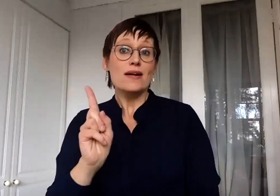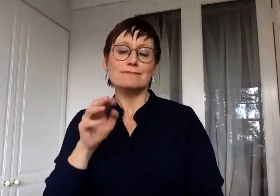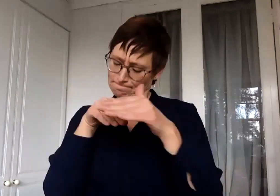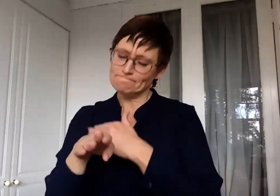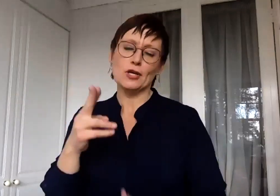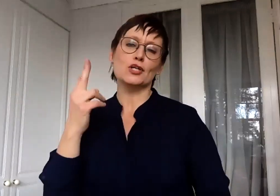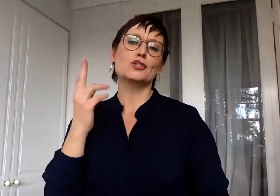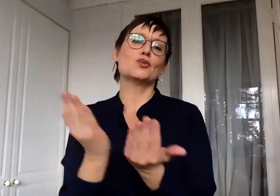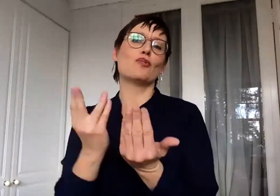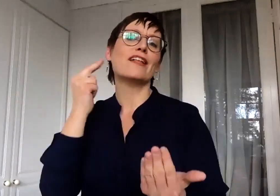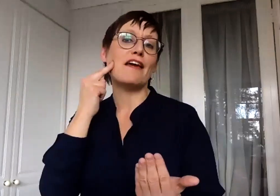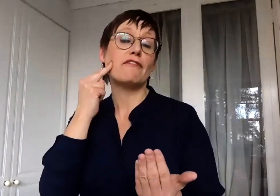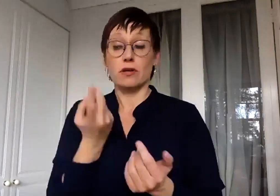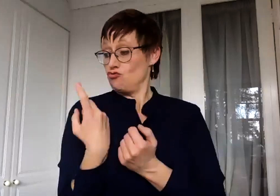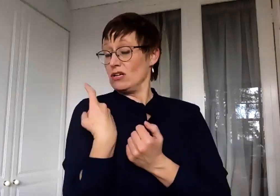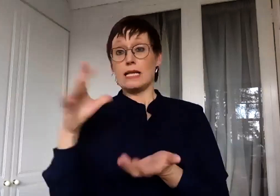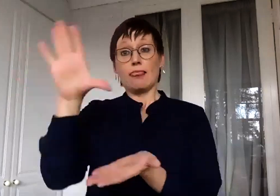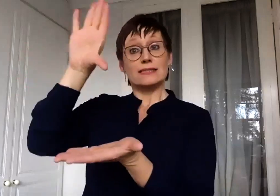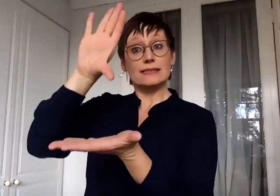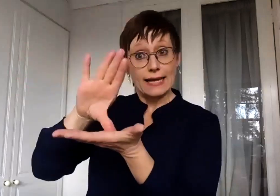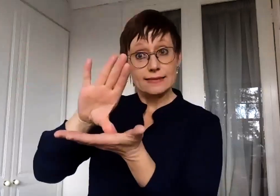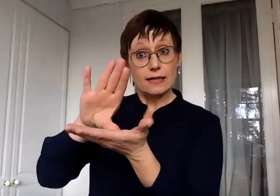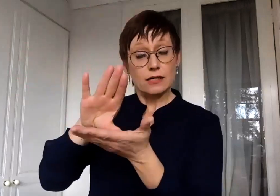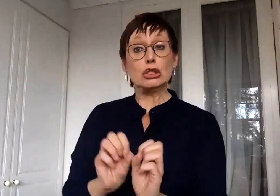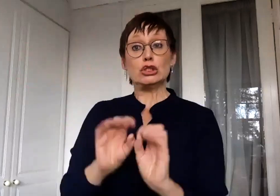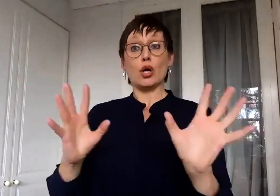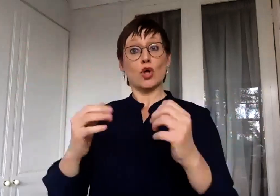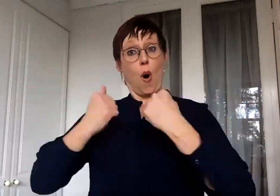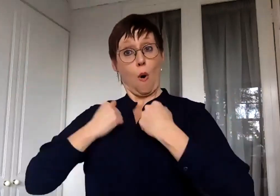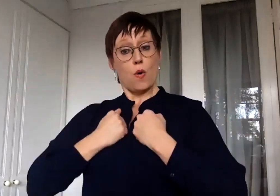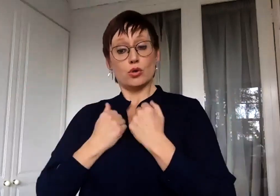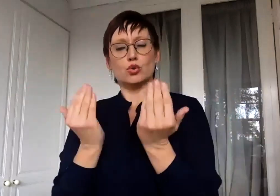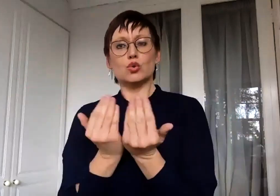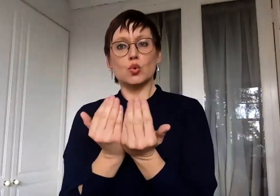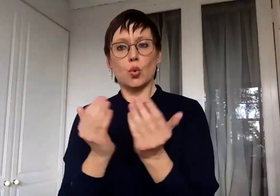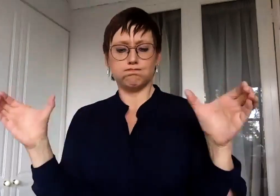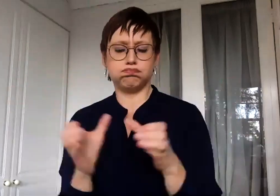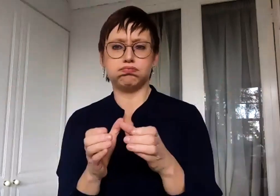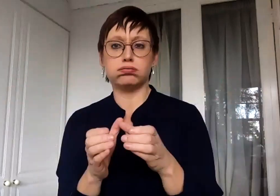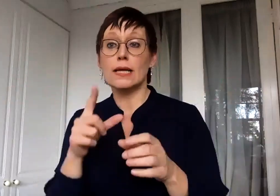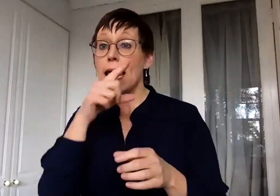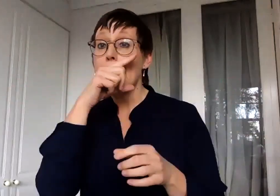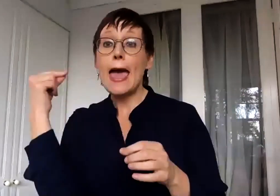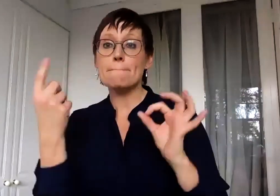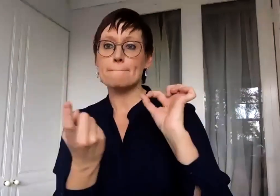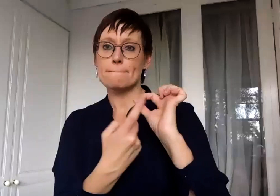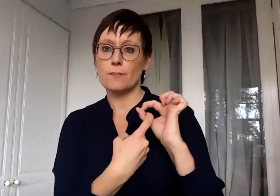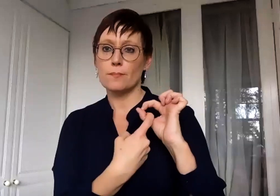school through the Centre for Deaf Studies to test whether children actually were accessing enough information.